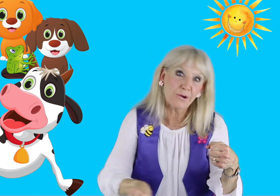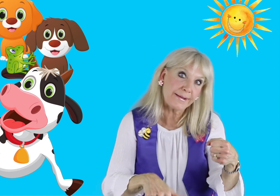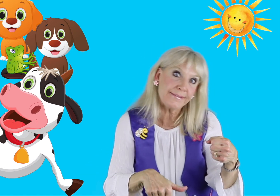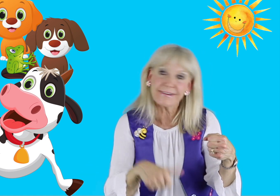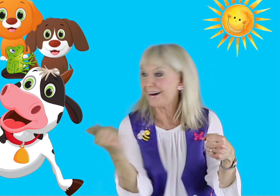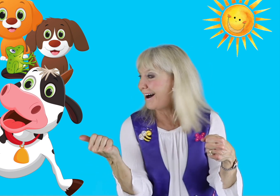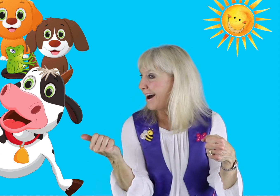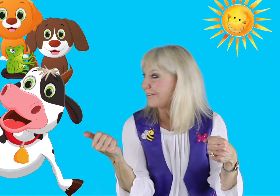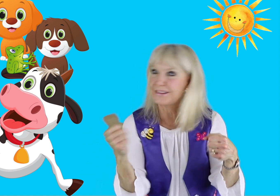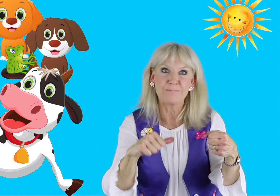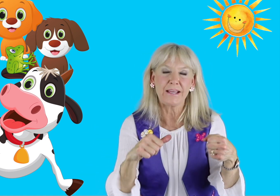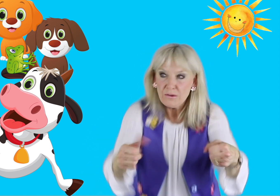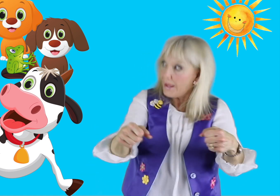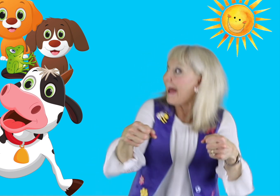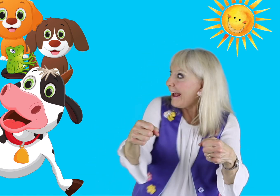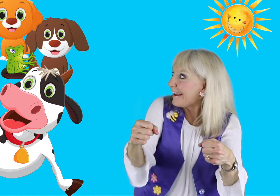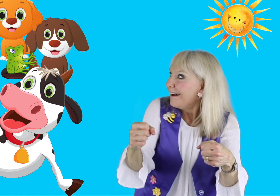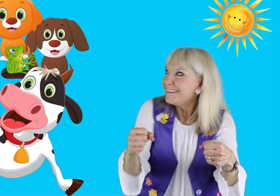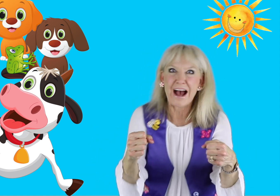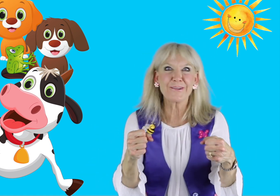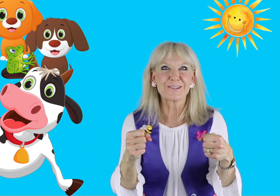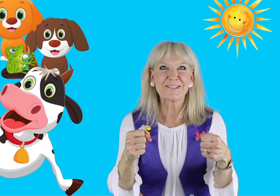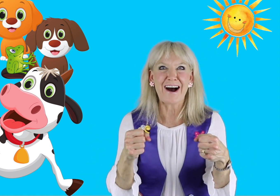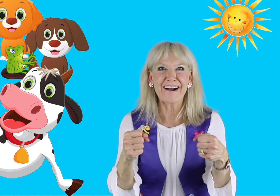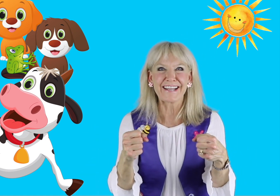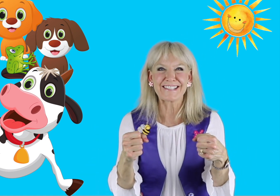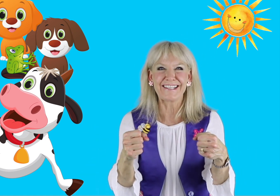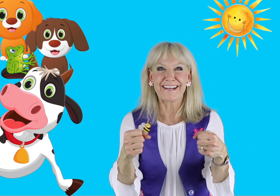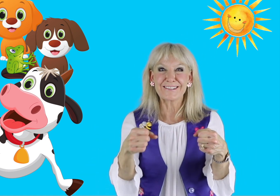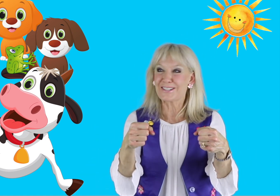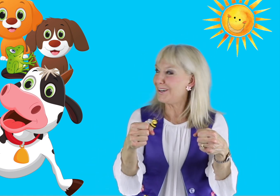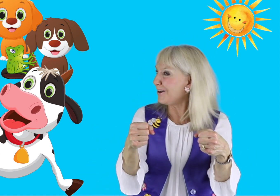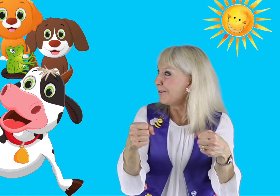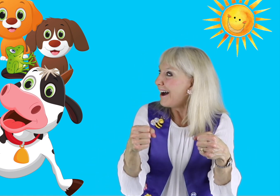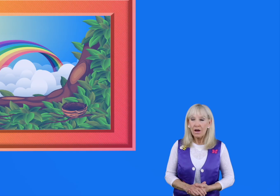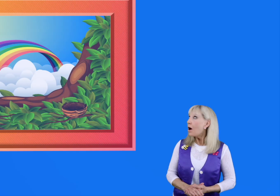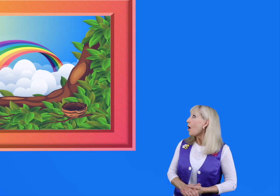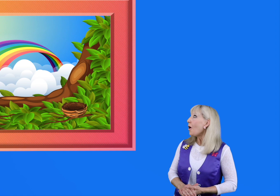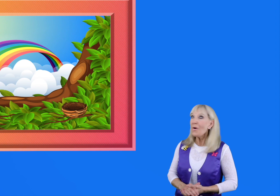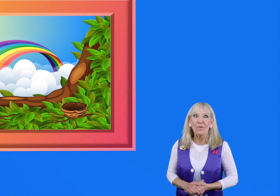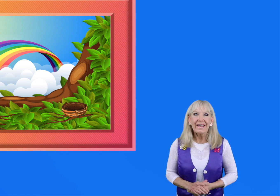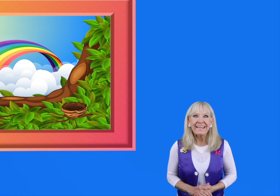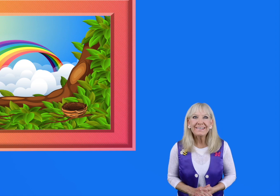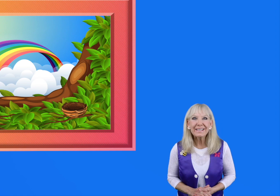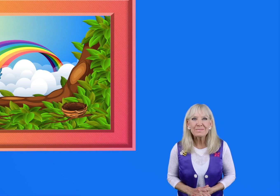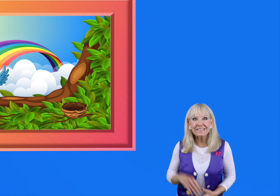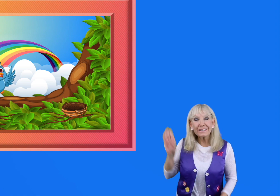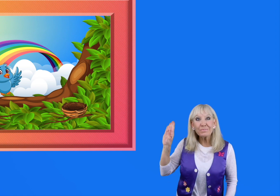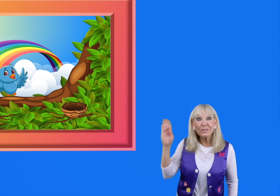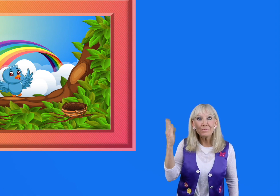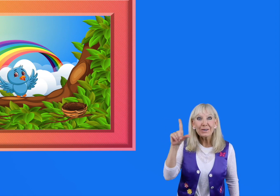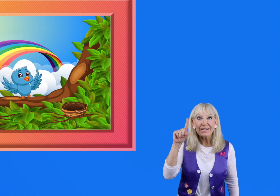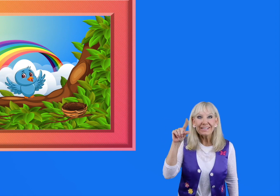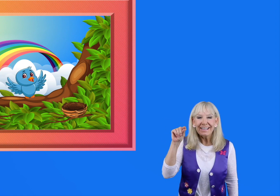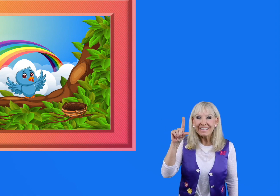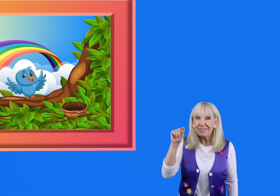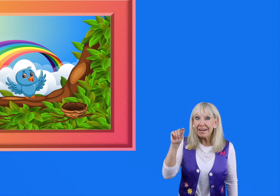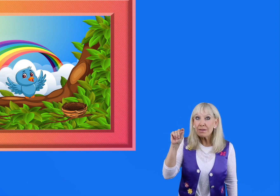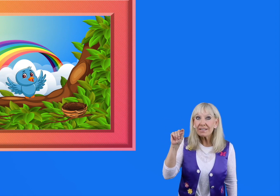were in the car with me! Hey! Now there's doggies in here too! Oh! Here comes a little bluebird! Get ready with